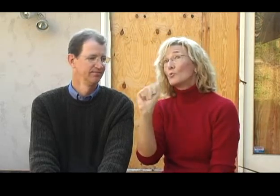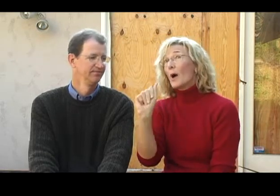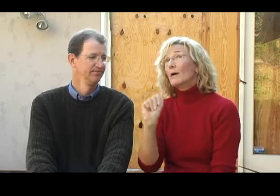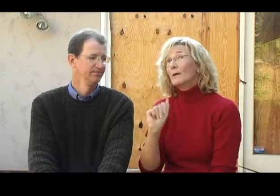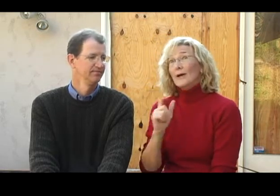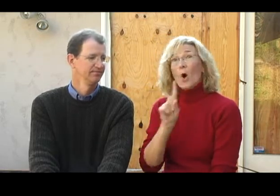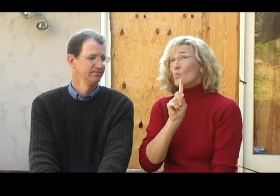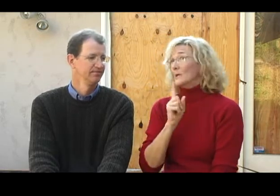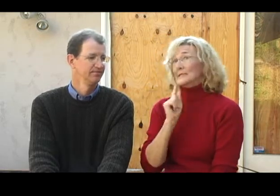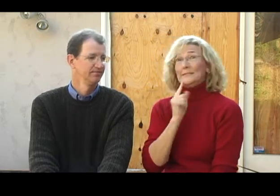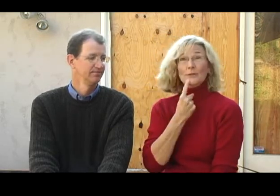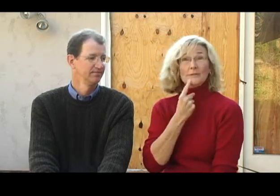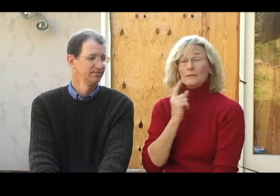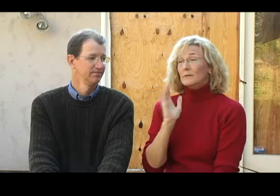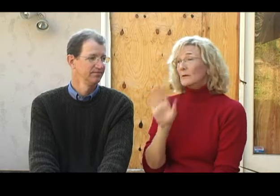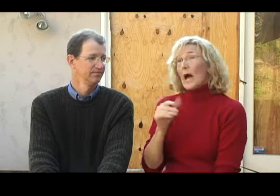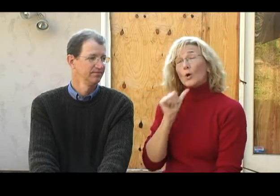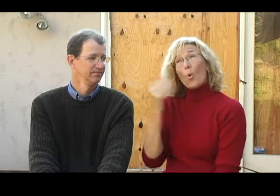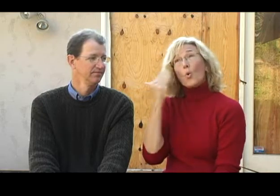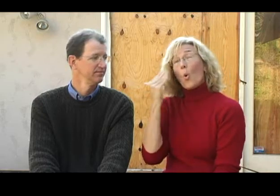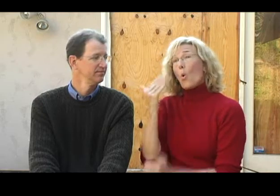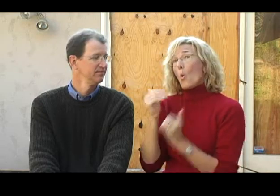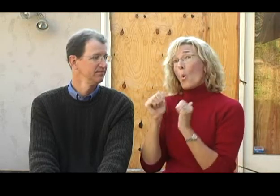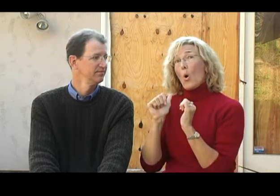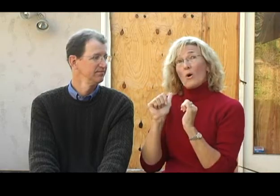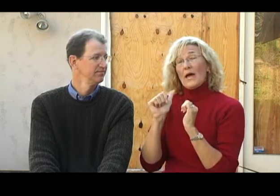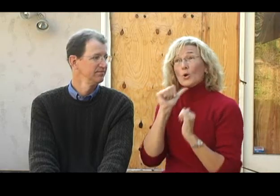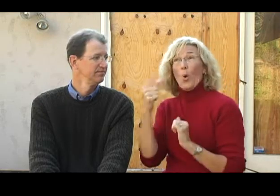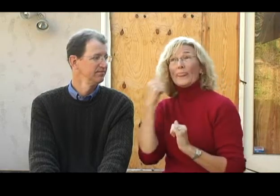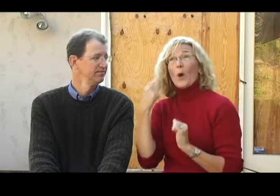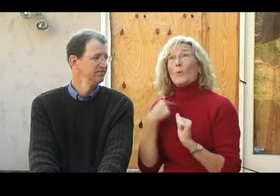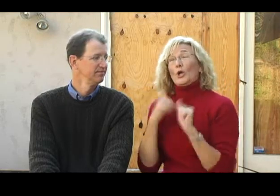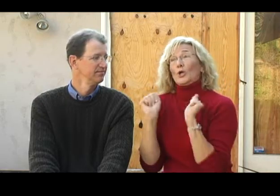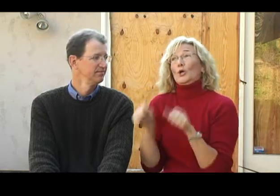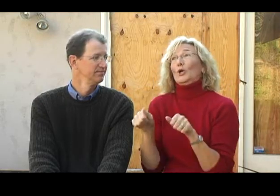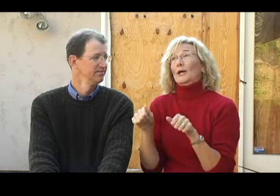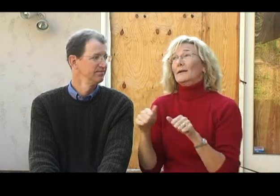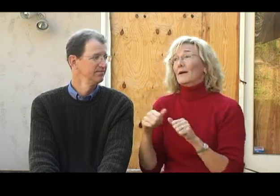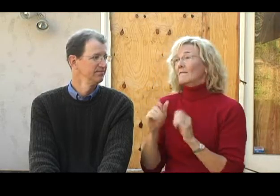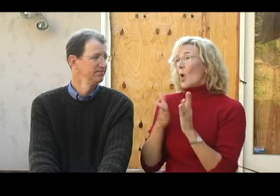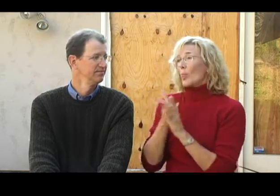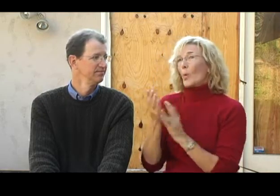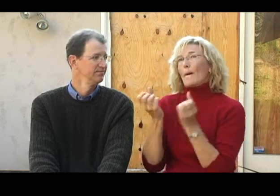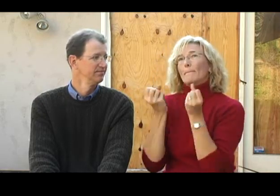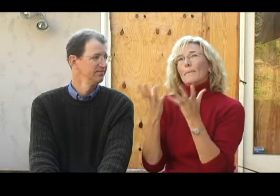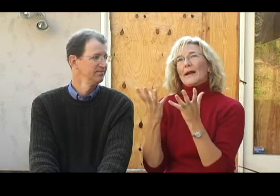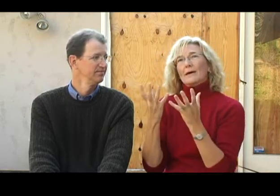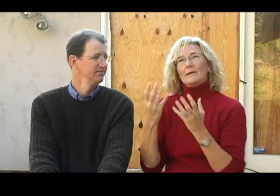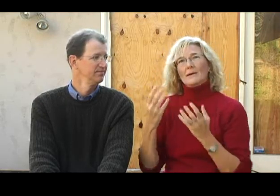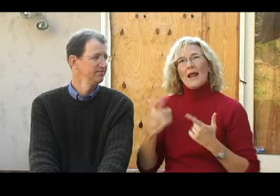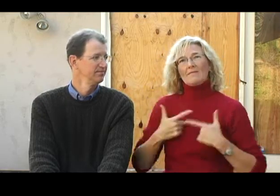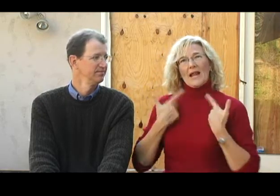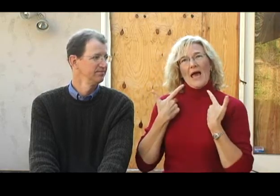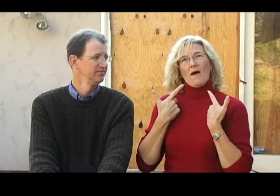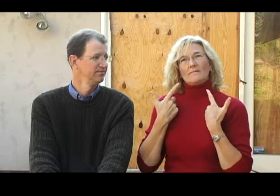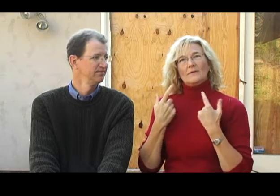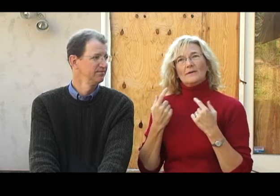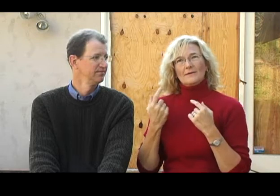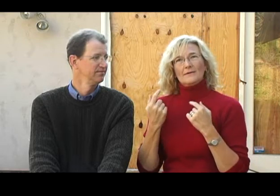our mantra it's really serious I don't know how I we could have gotten through so many of the life